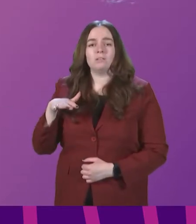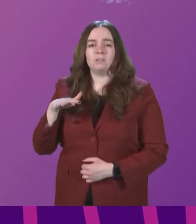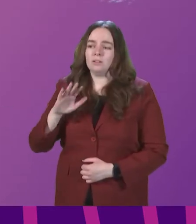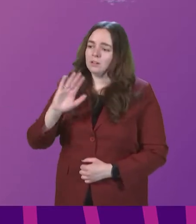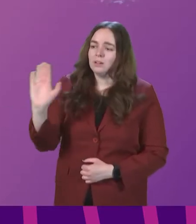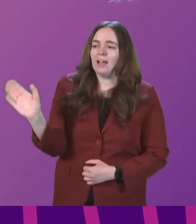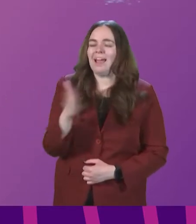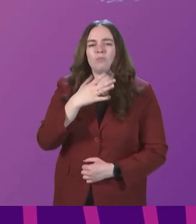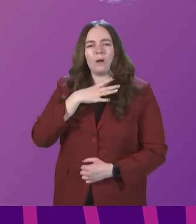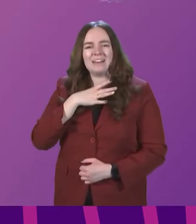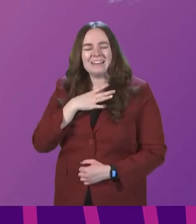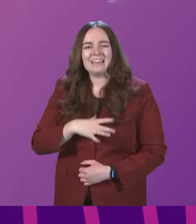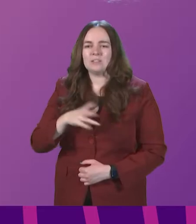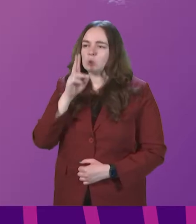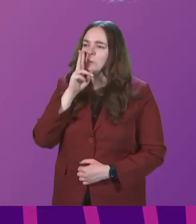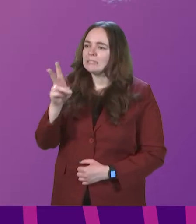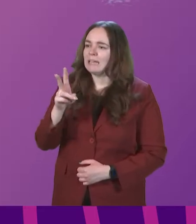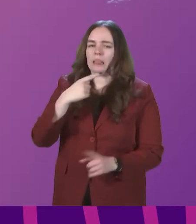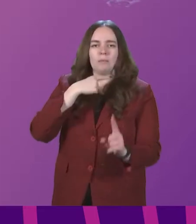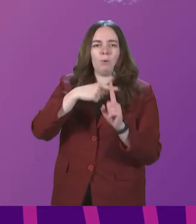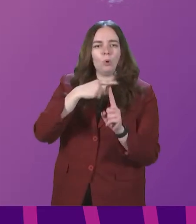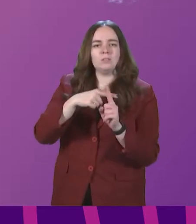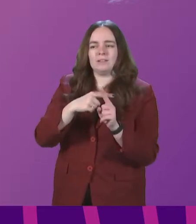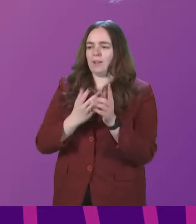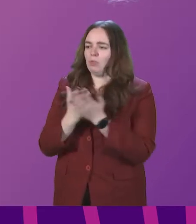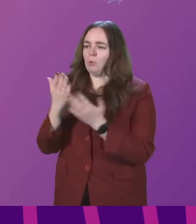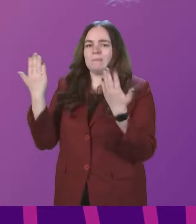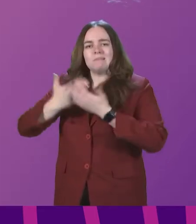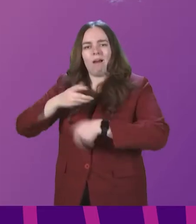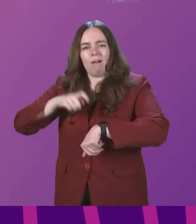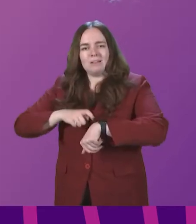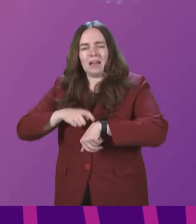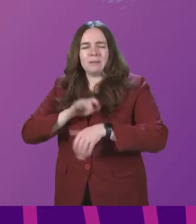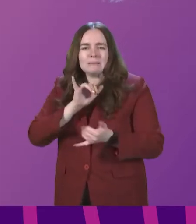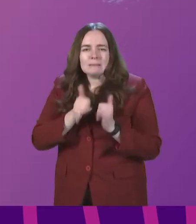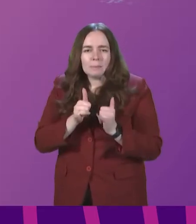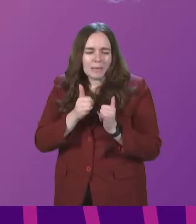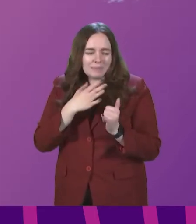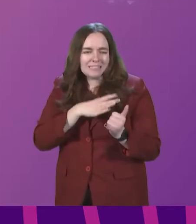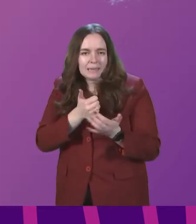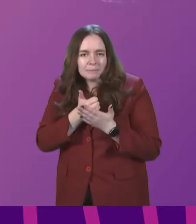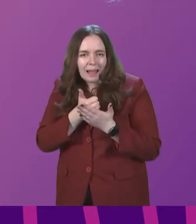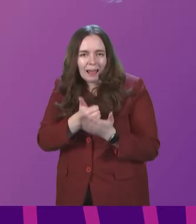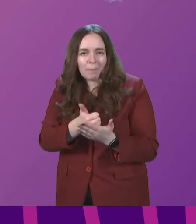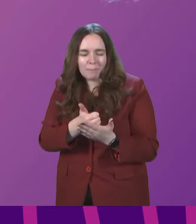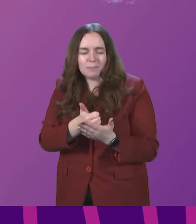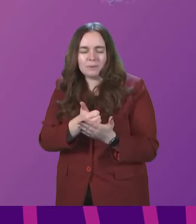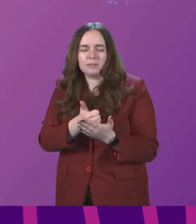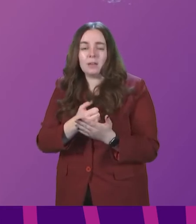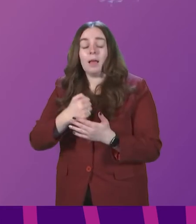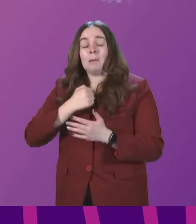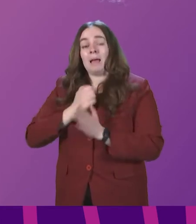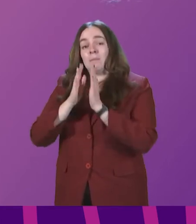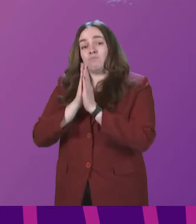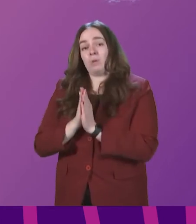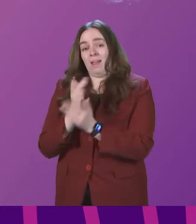needs to see the light in the darkness. They sometimes just need that little help. And my prayer for you